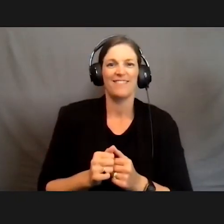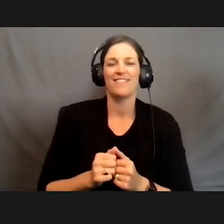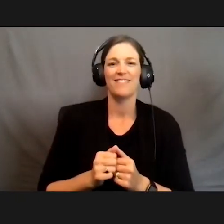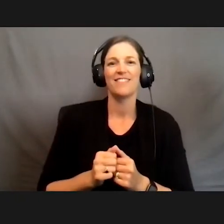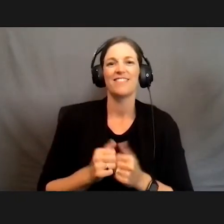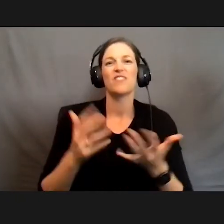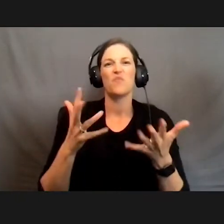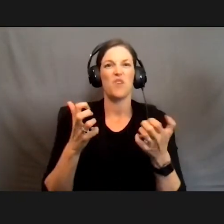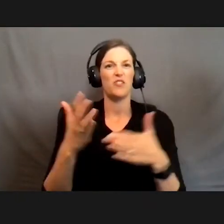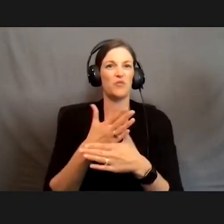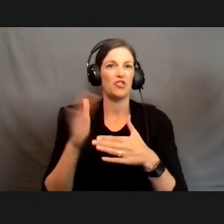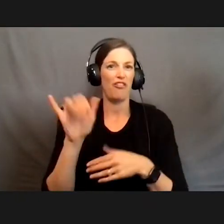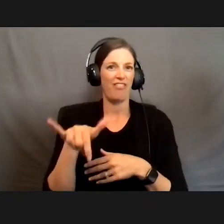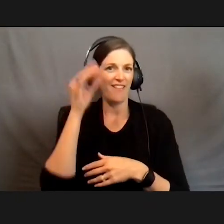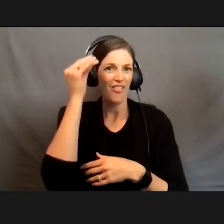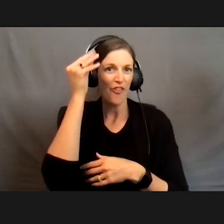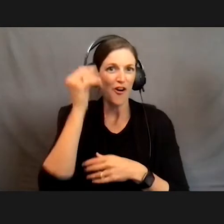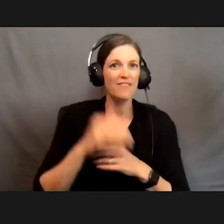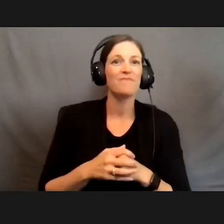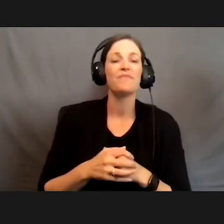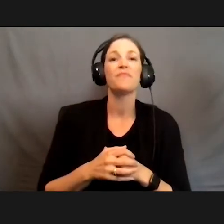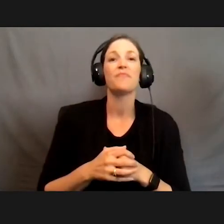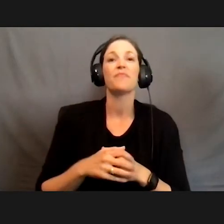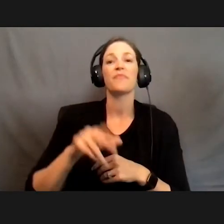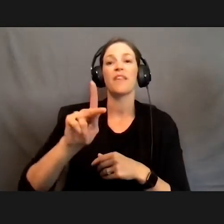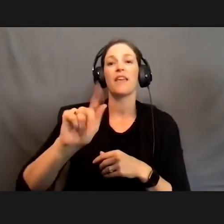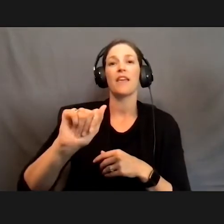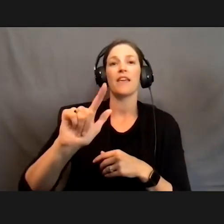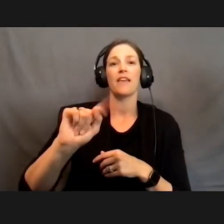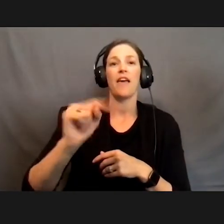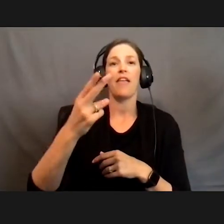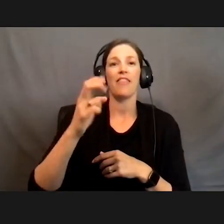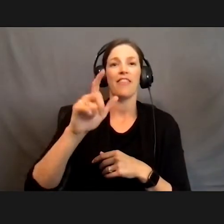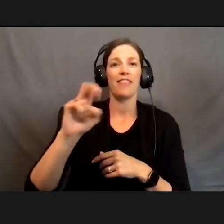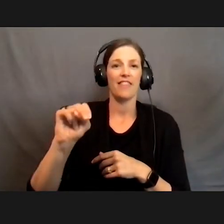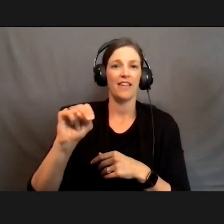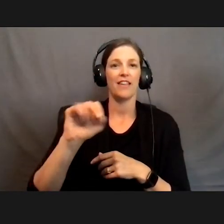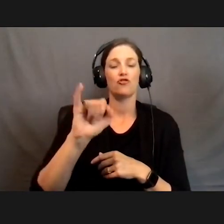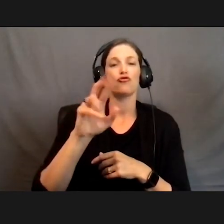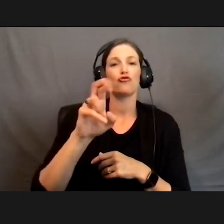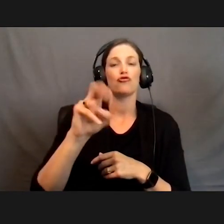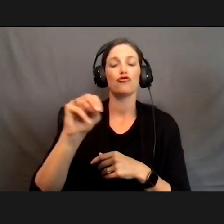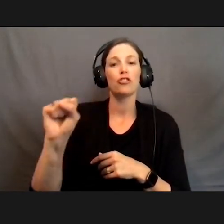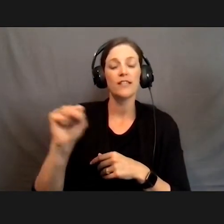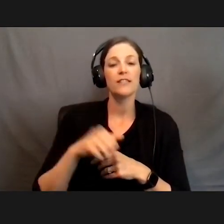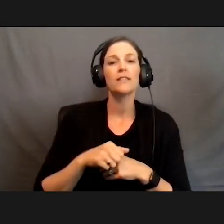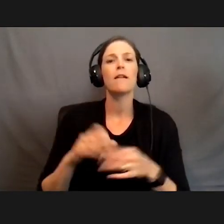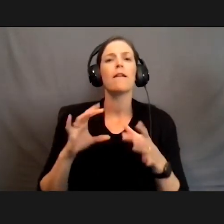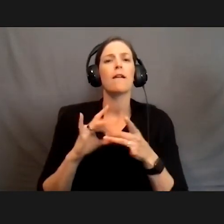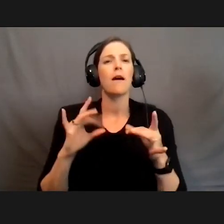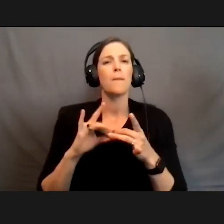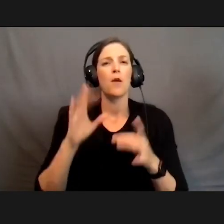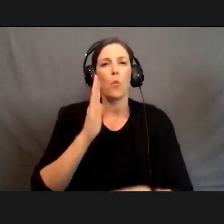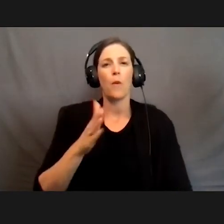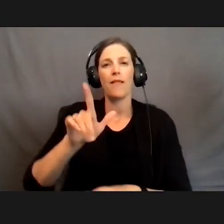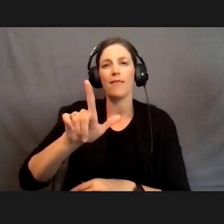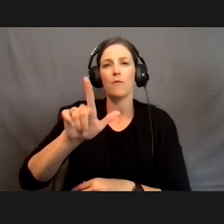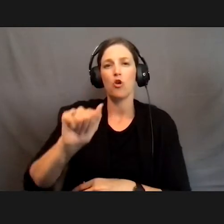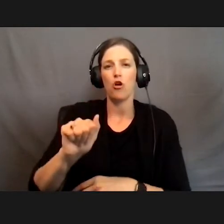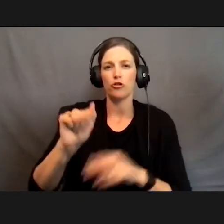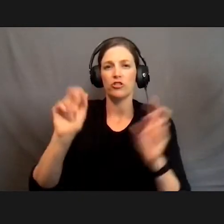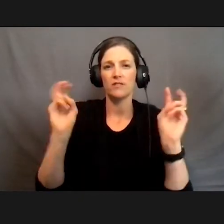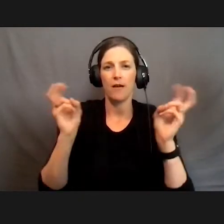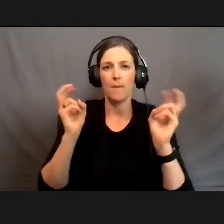to be able to share that with you. Kathleen Juergens has just commented, will the liberal arts topic